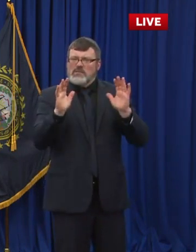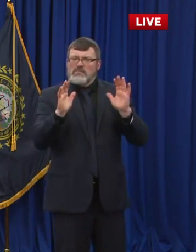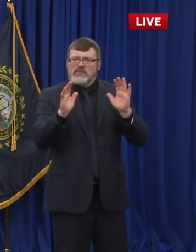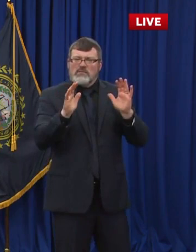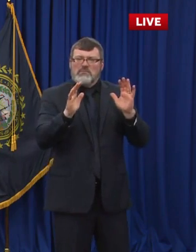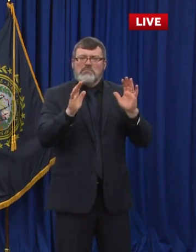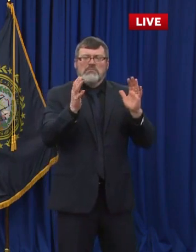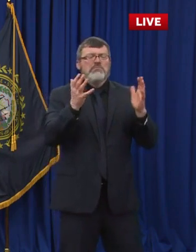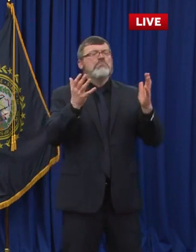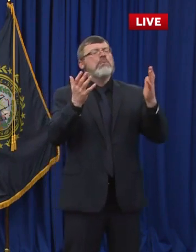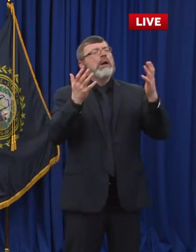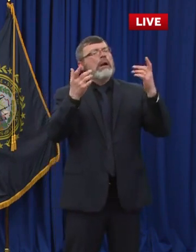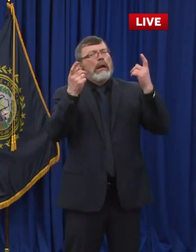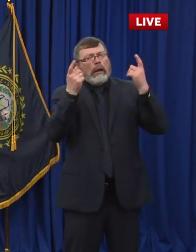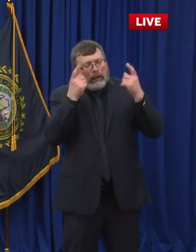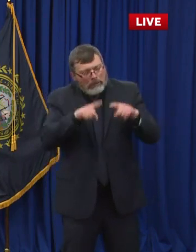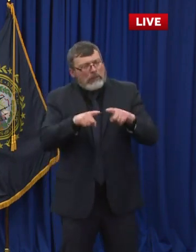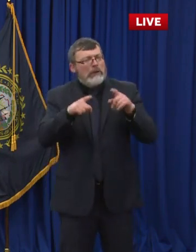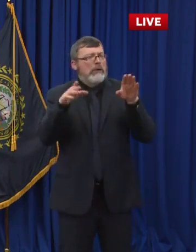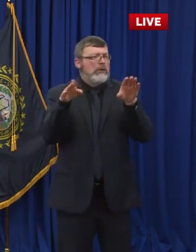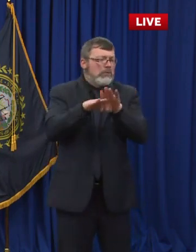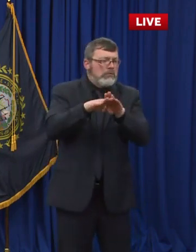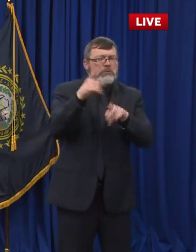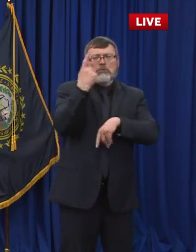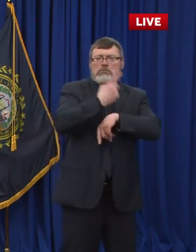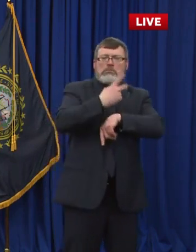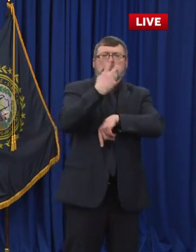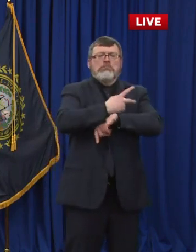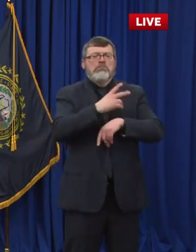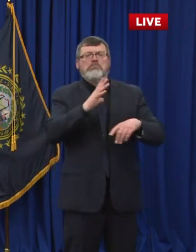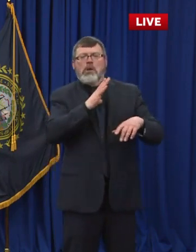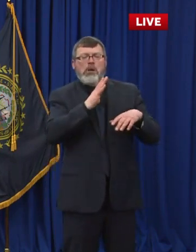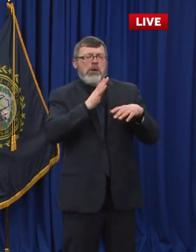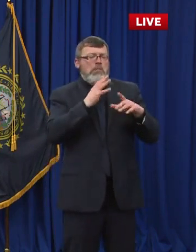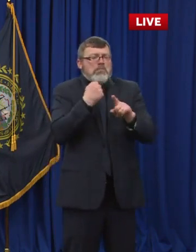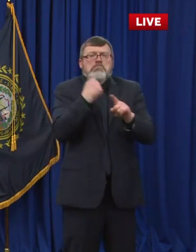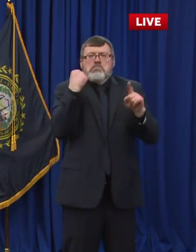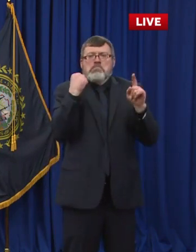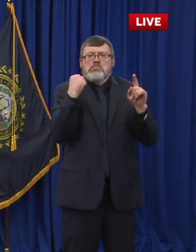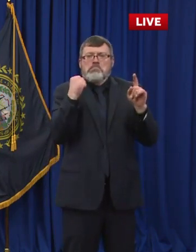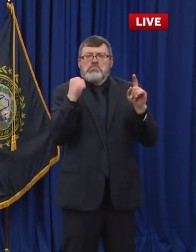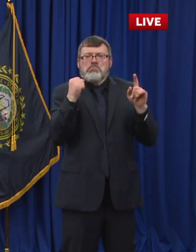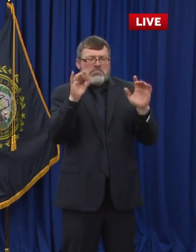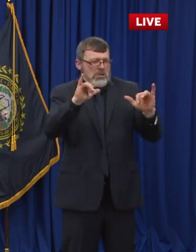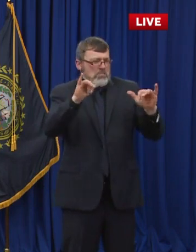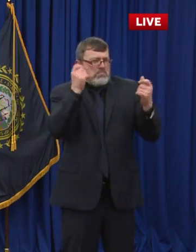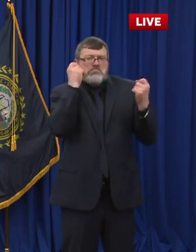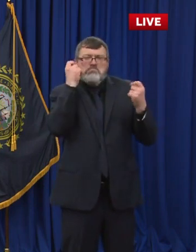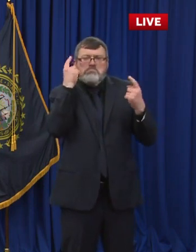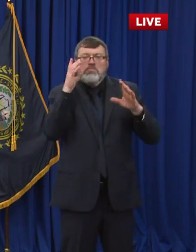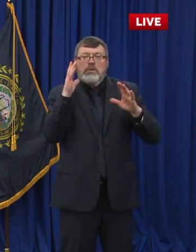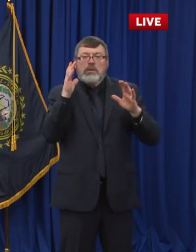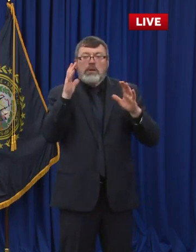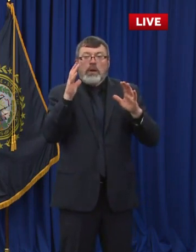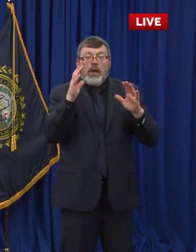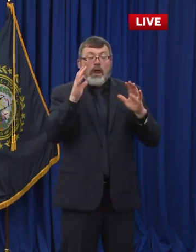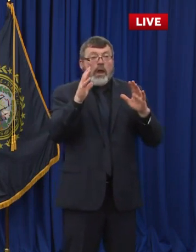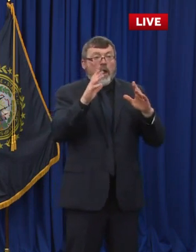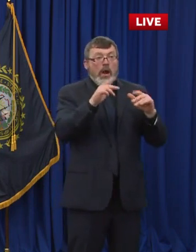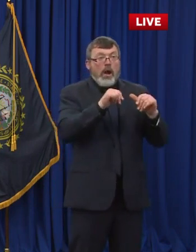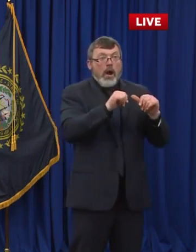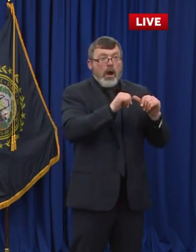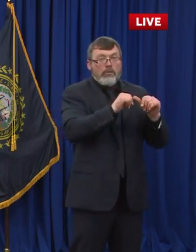like that, or temporarily, if they have a cluster of illness or an outbreak, of course, they're allowed that flexibility. But anything beyond that would require the expressed